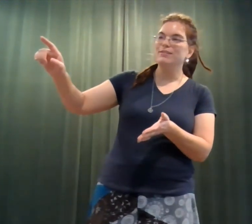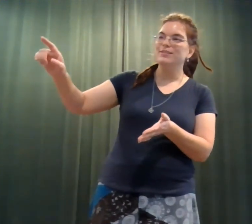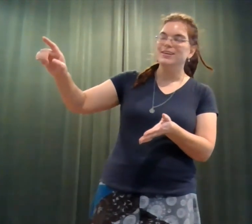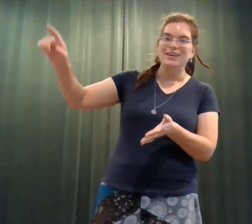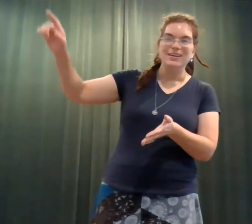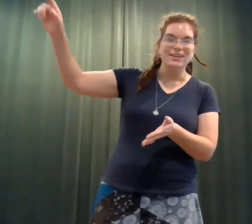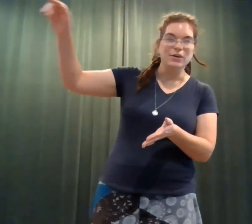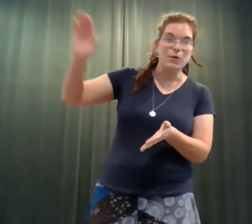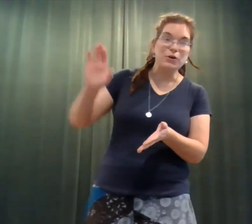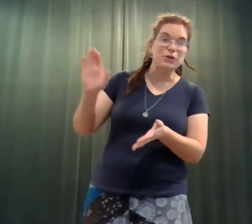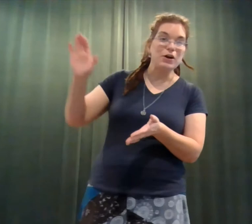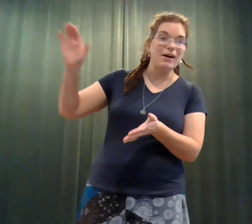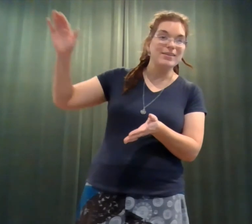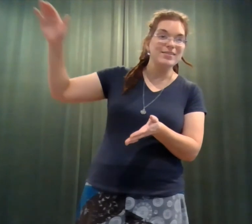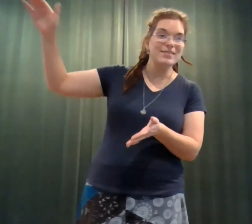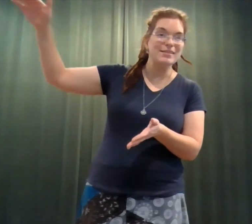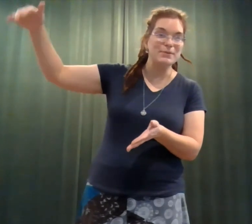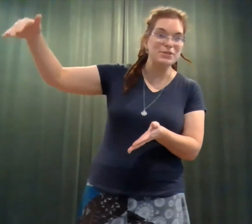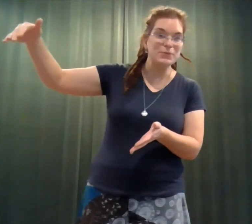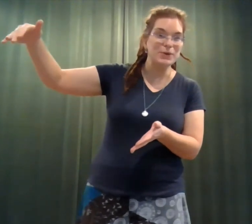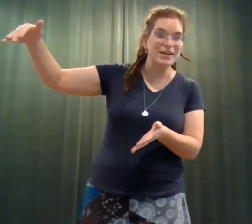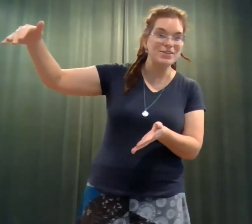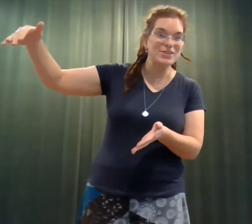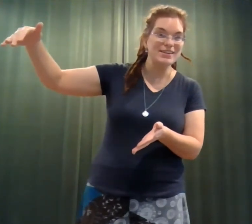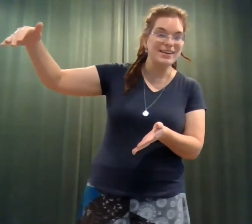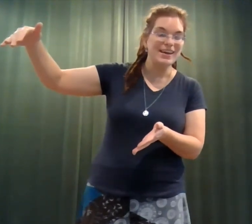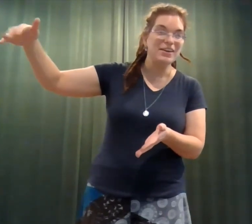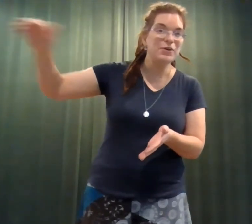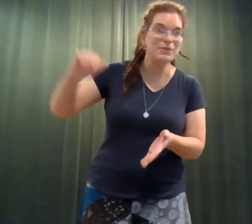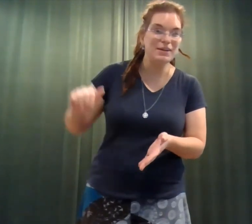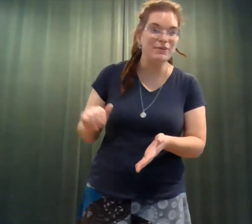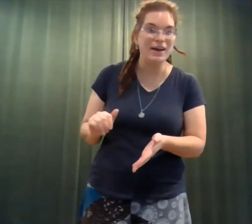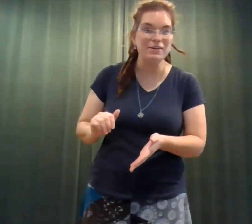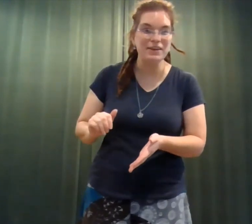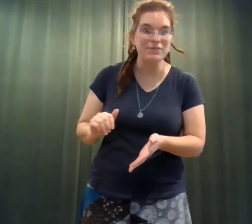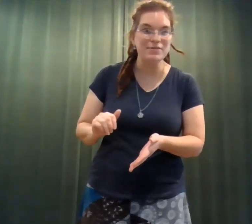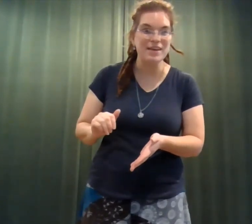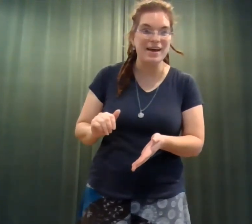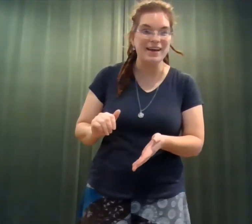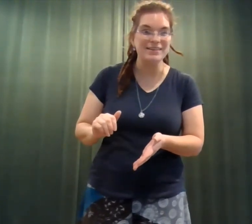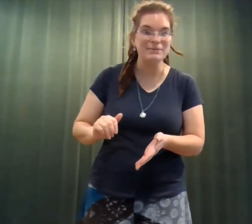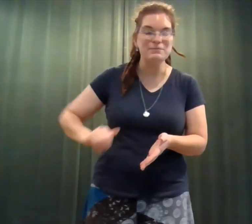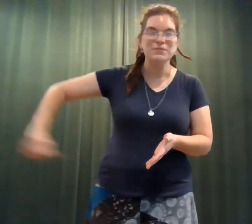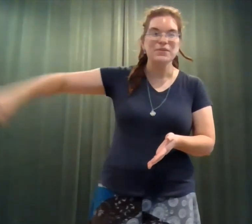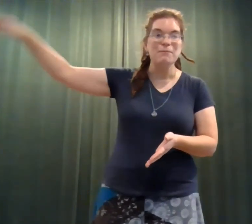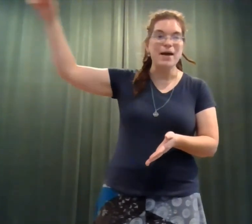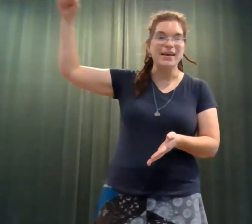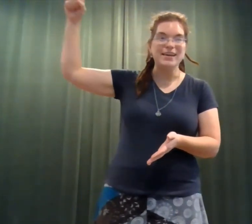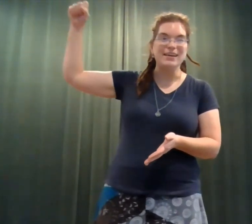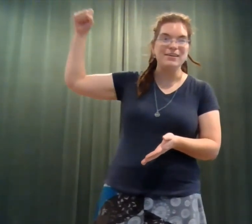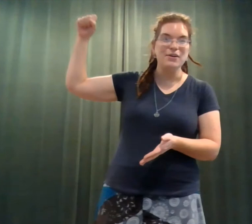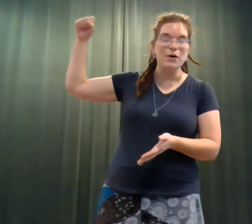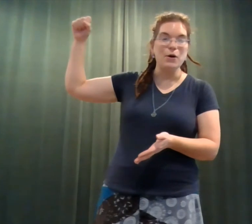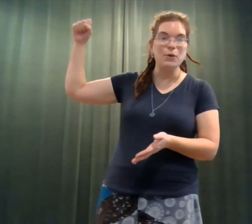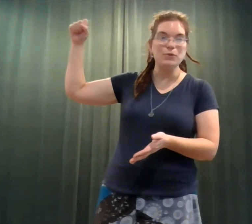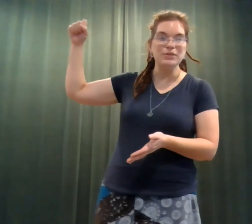go across the suspension bridge. And who would he find on the other side? Maggie holding